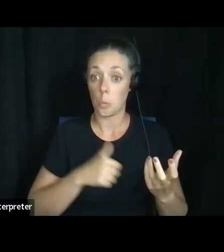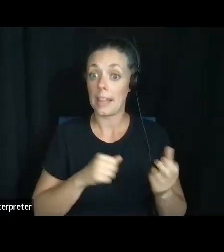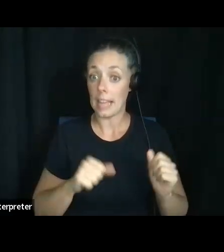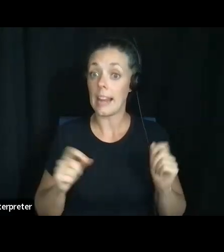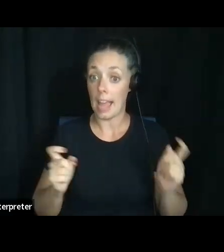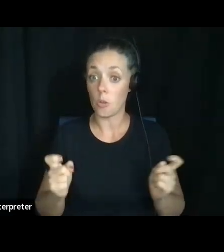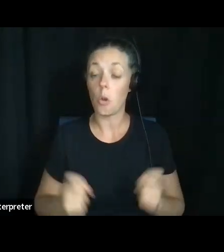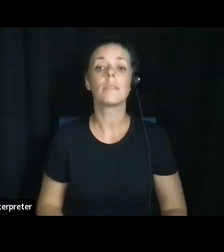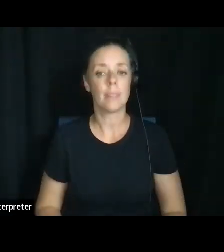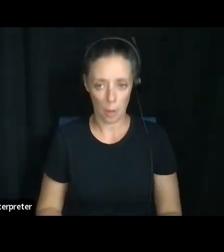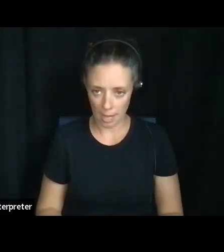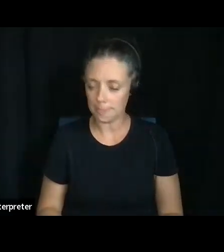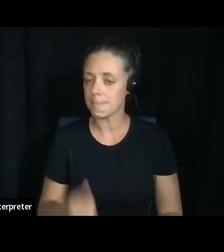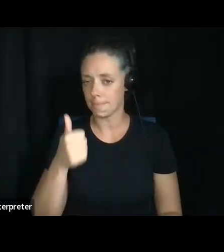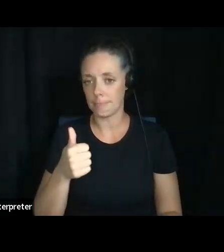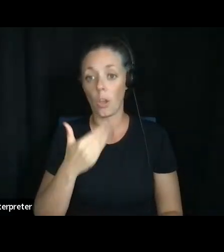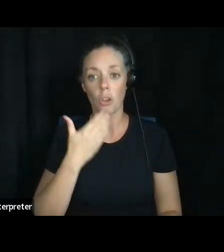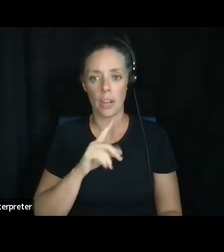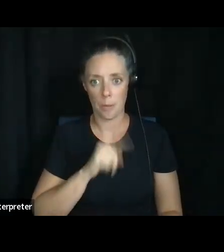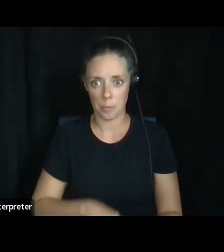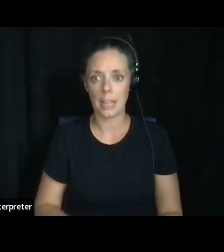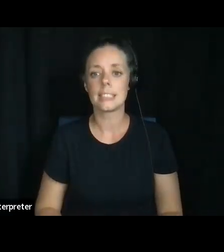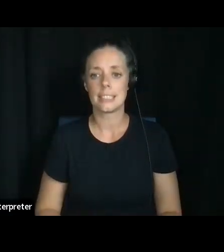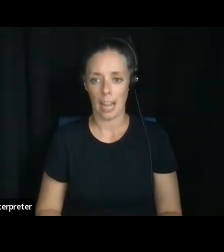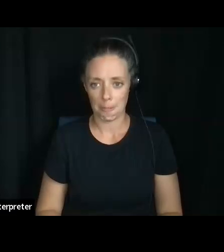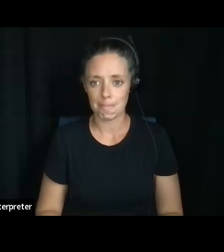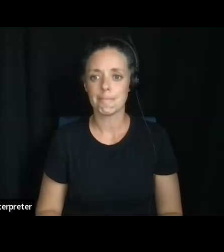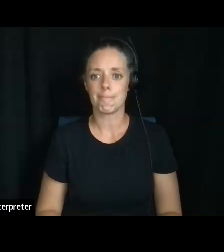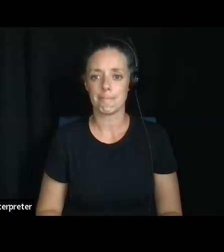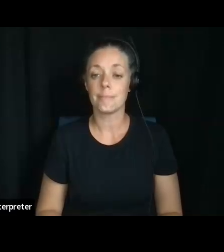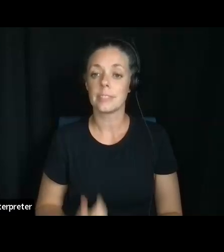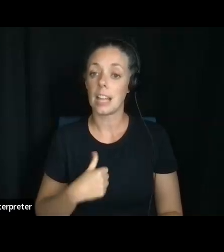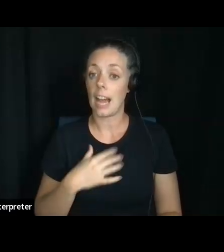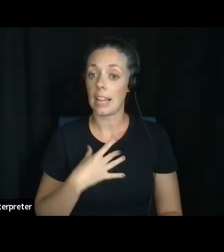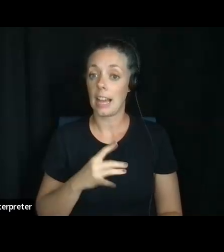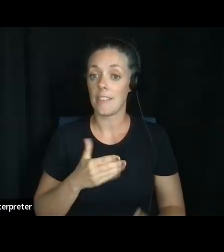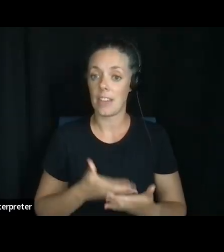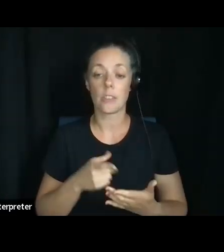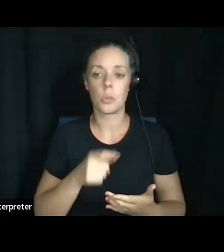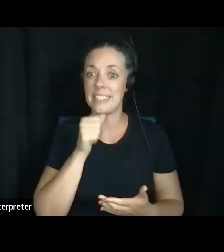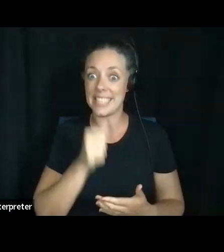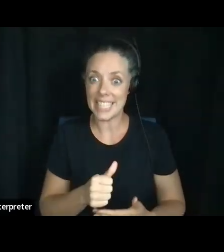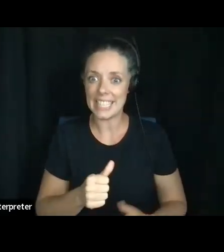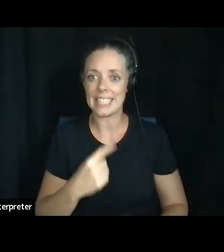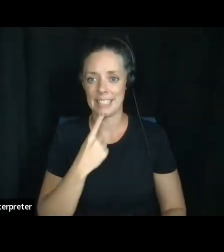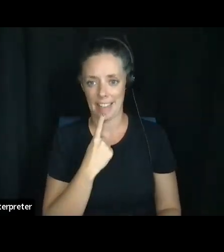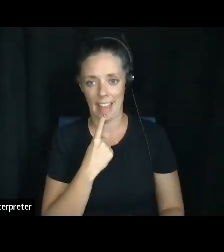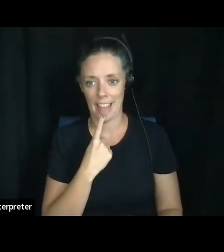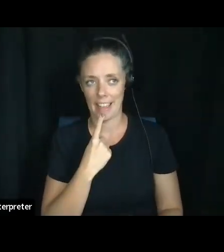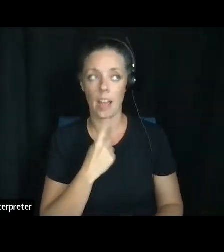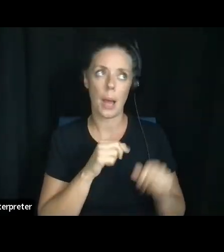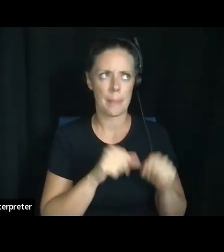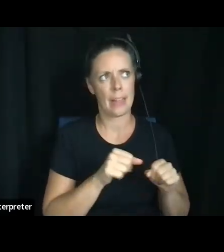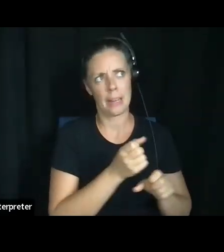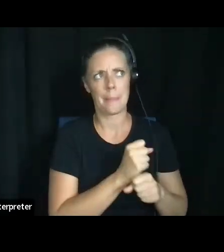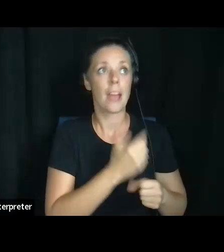Yes. Yes. Very good. Very good responses. Um, I really liked the fact that you didn't say the ability to